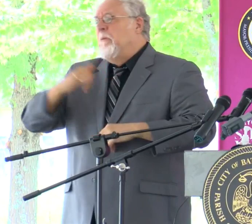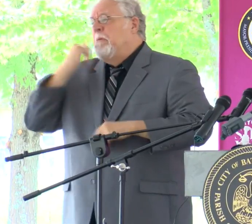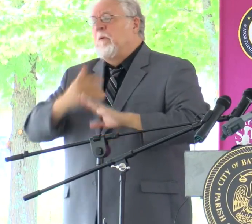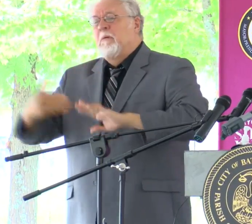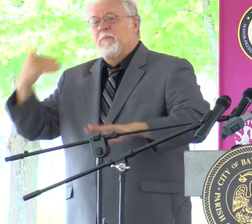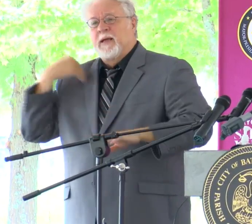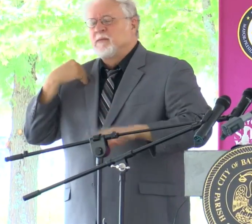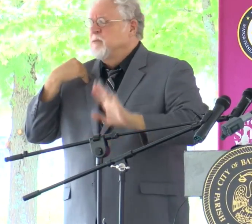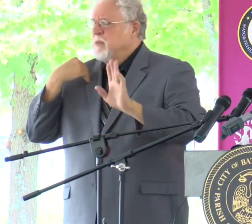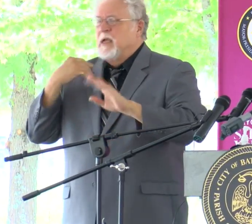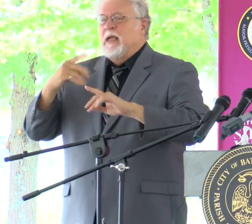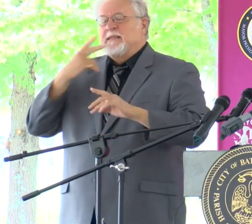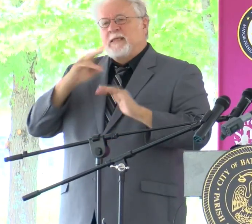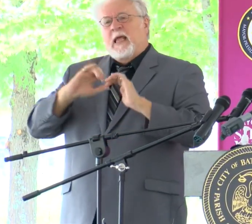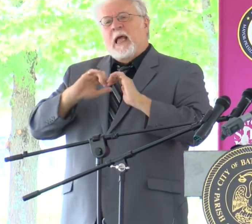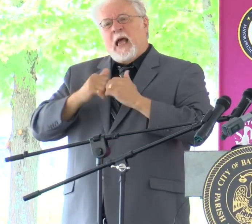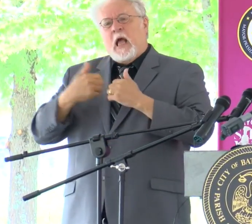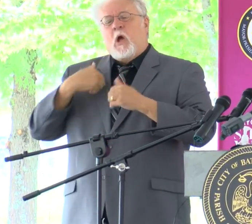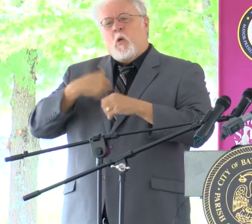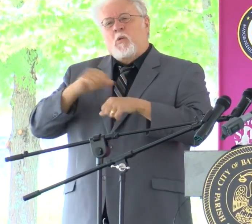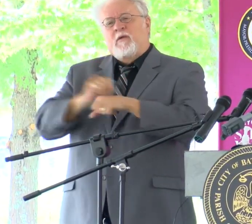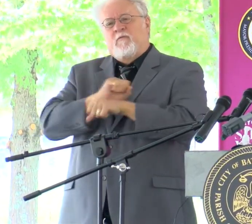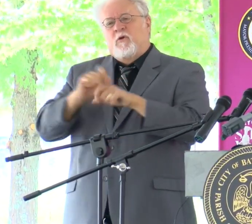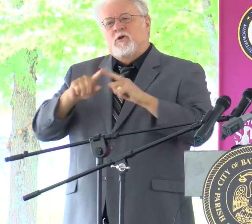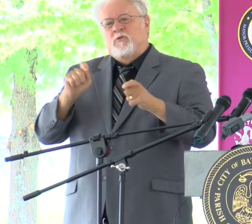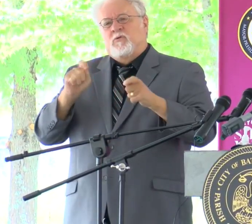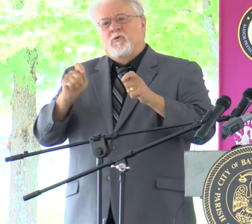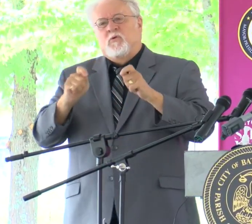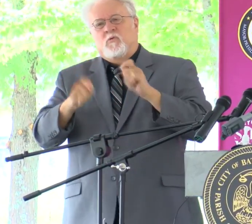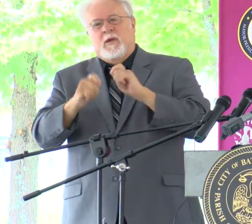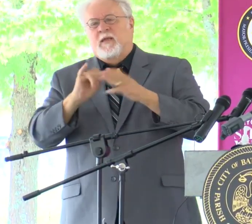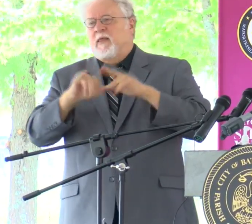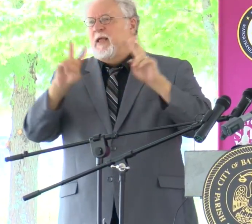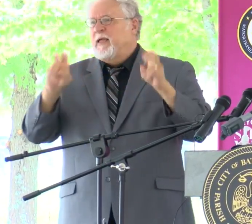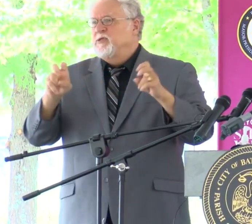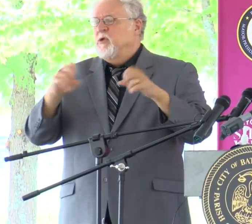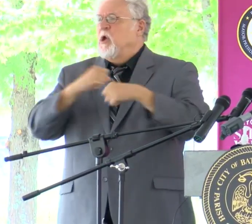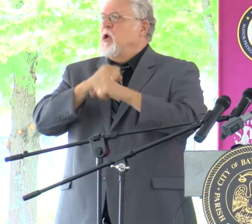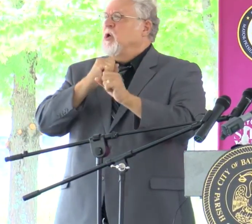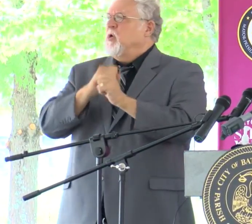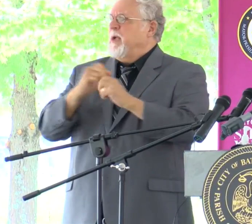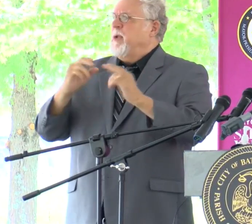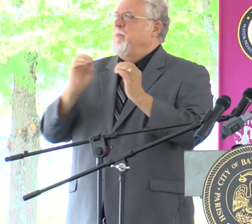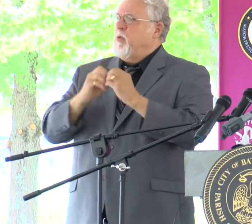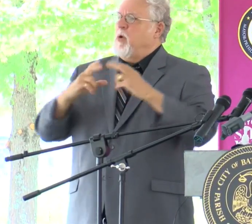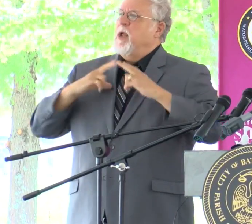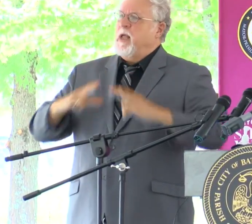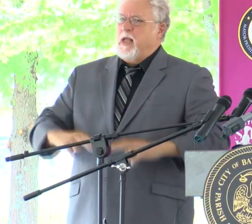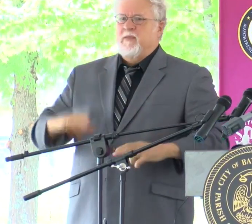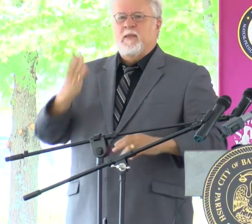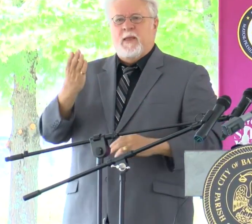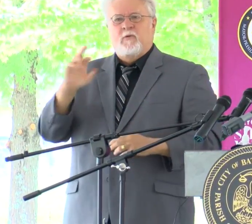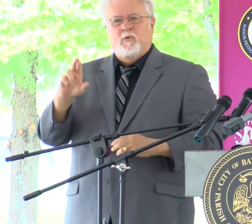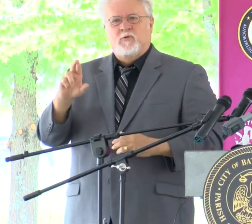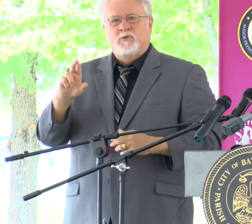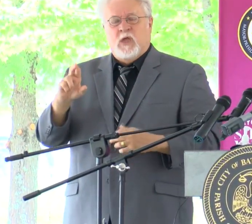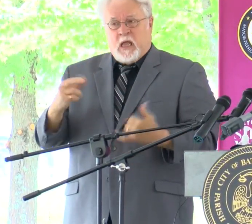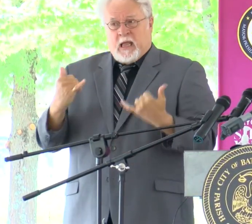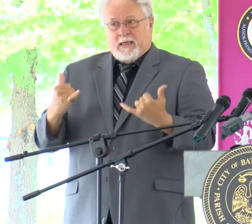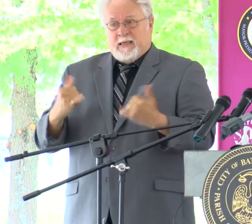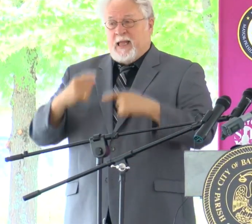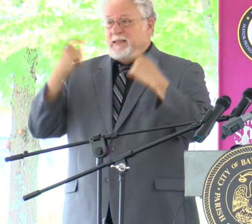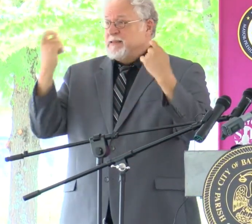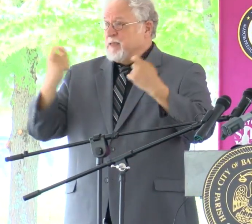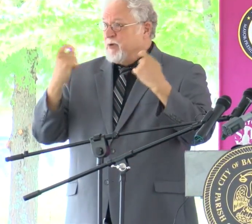past, but to see how we have worked to correct these issues, to create a healthier Baton Rouge. Today's